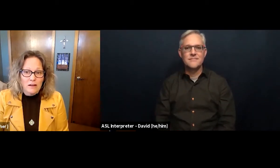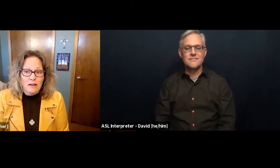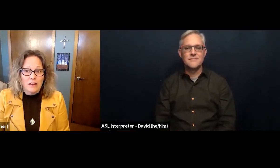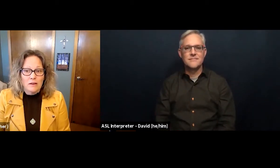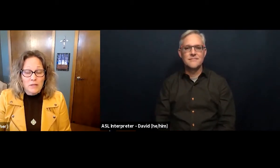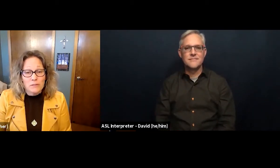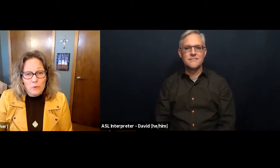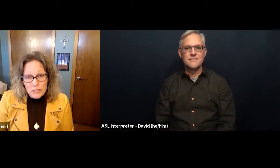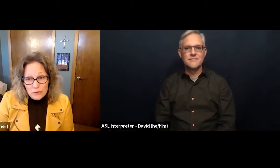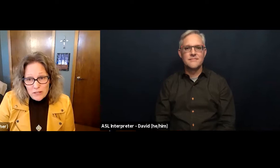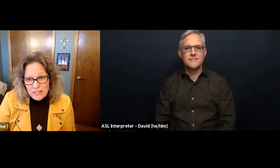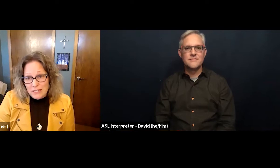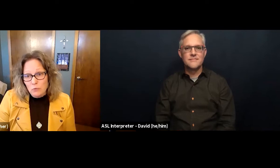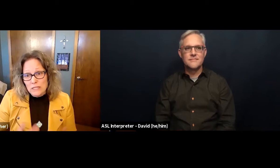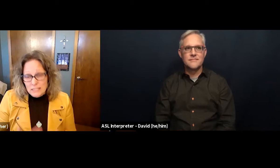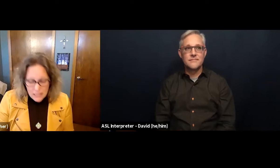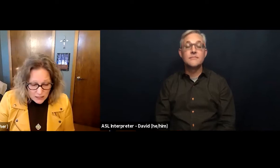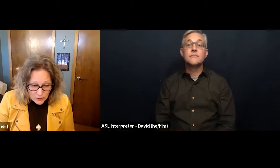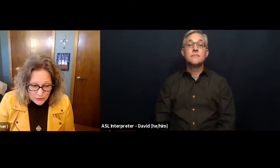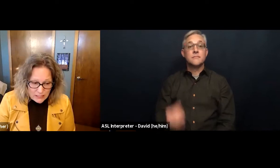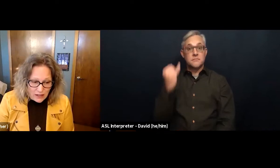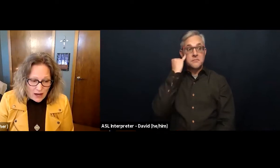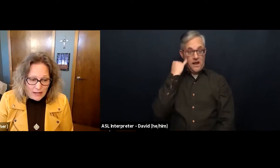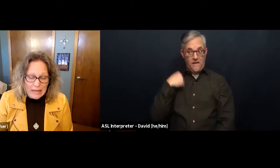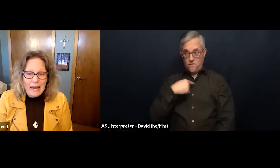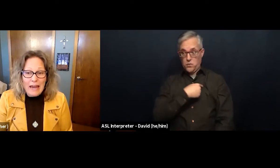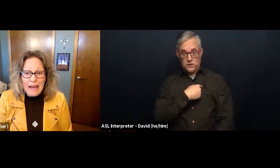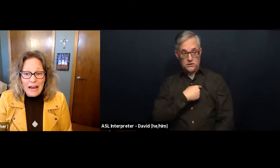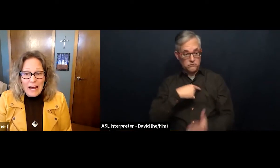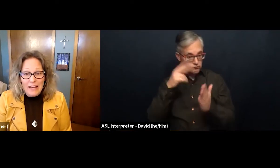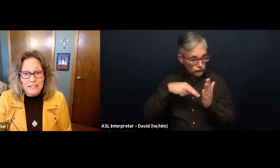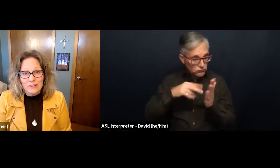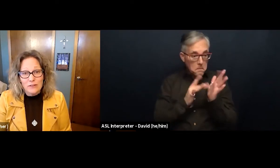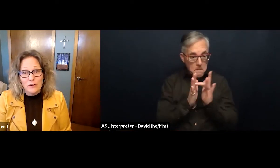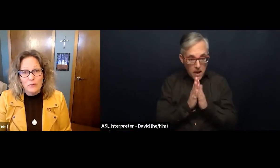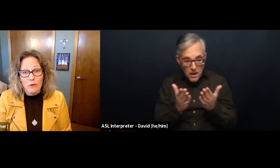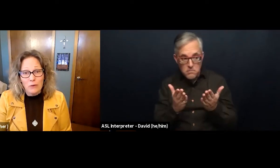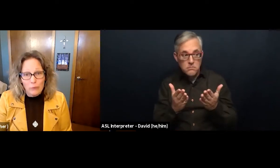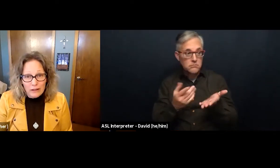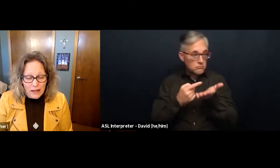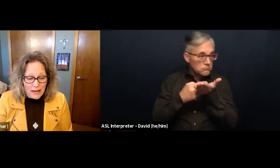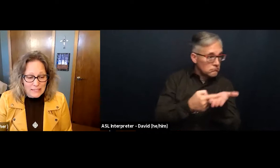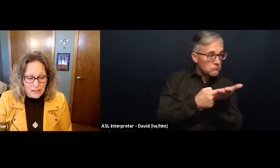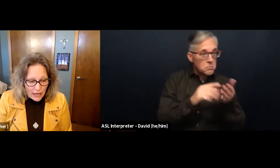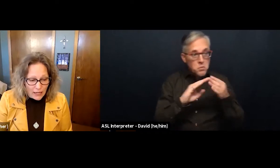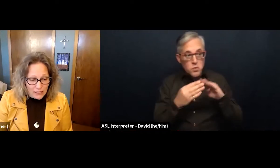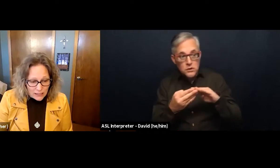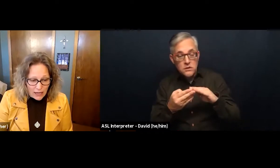Because when we do this, then we stay close to God. And we realize again and again